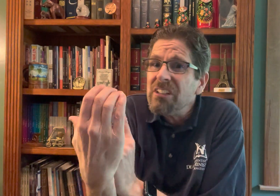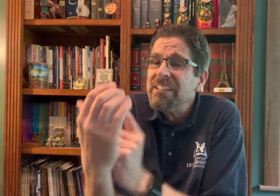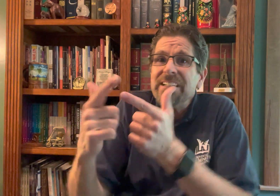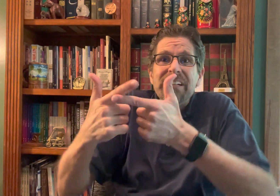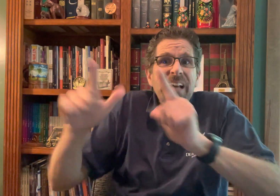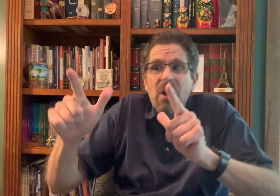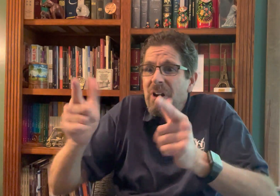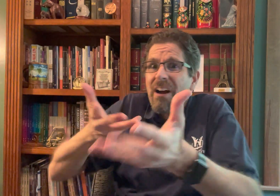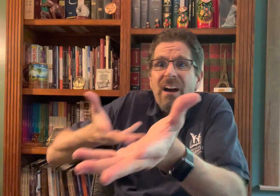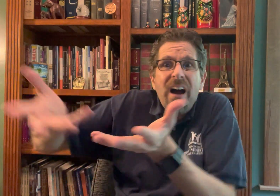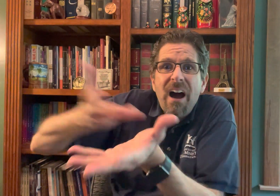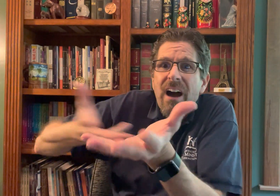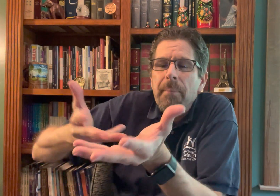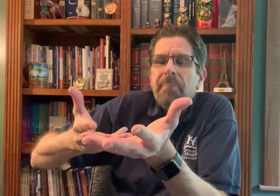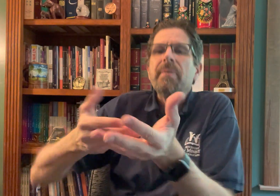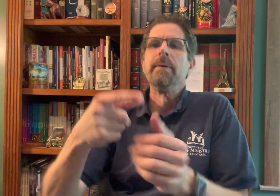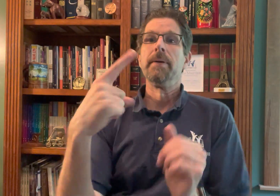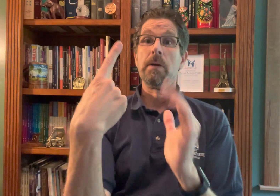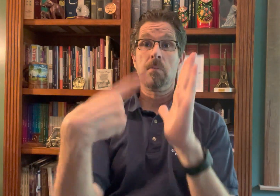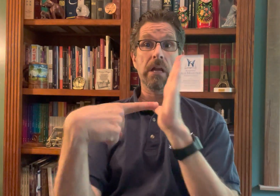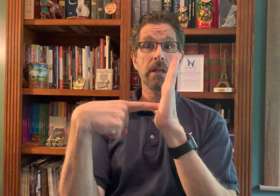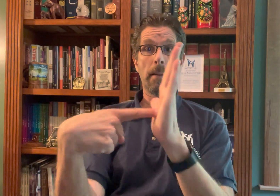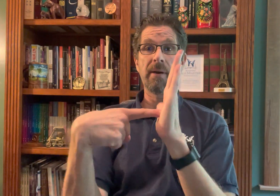let them be themselves if they need time to be together.